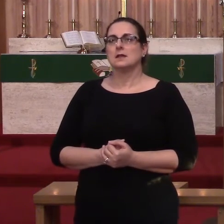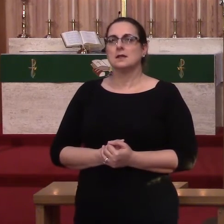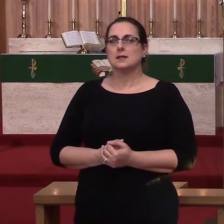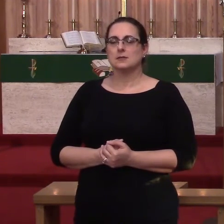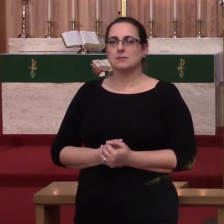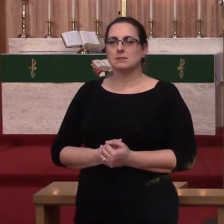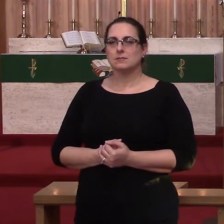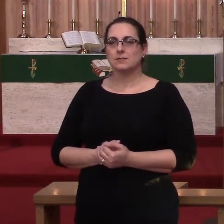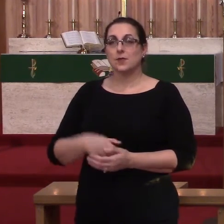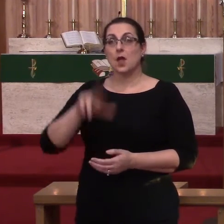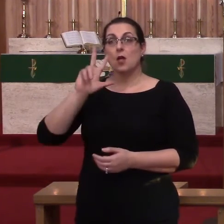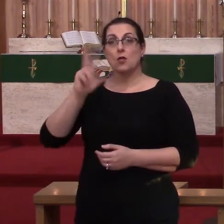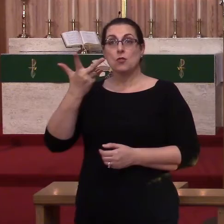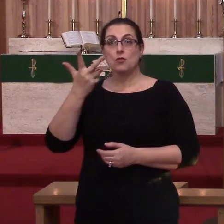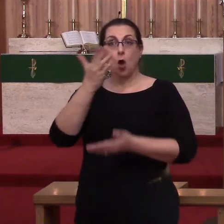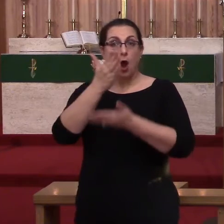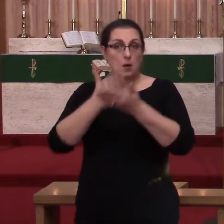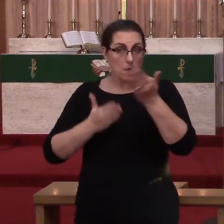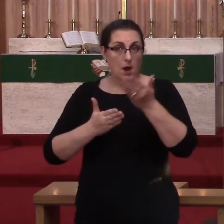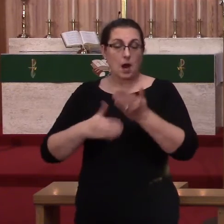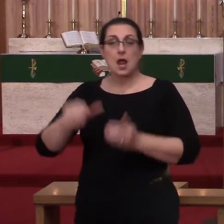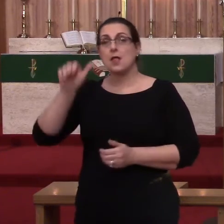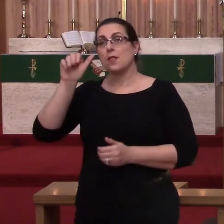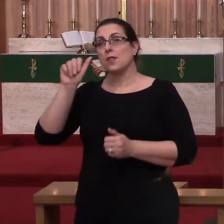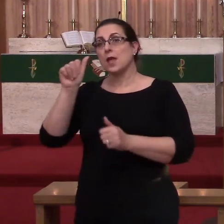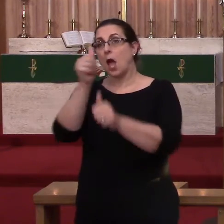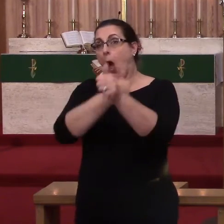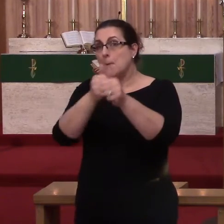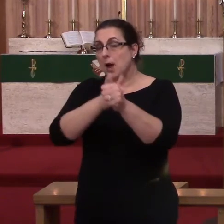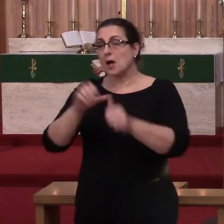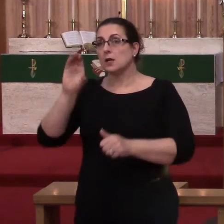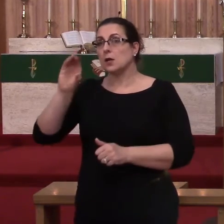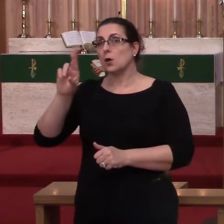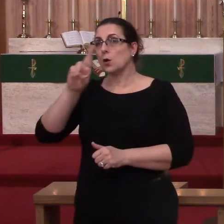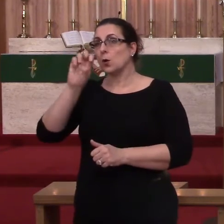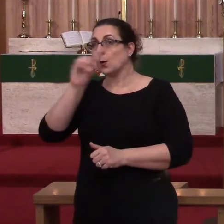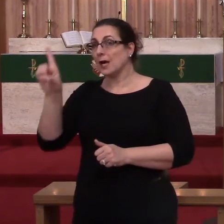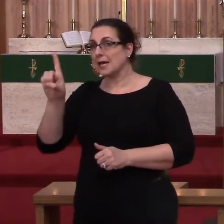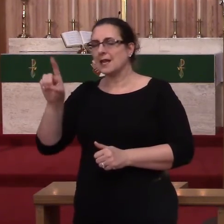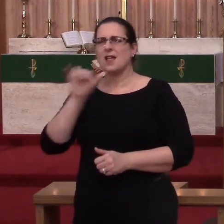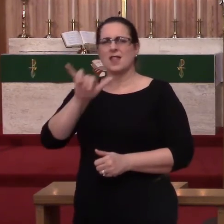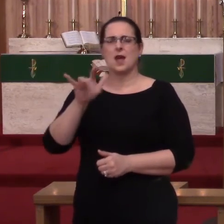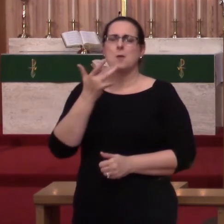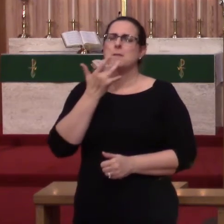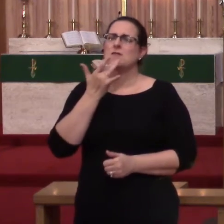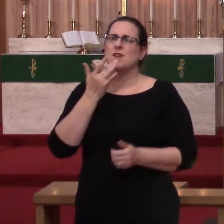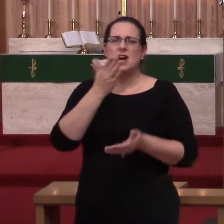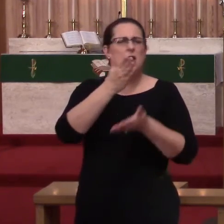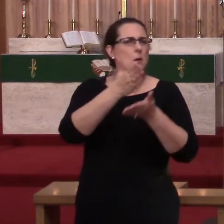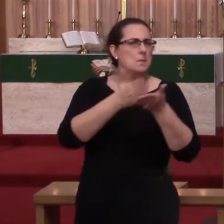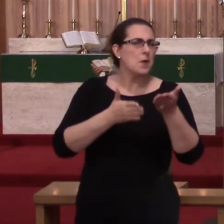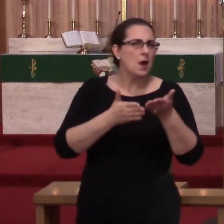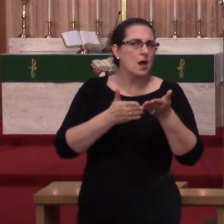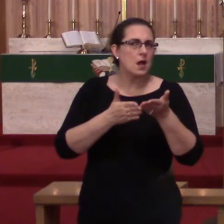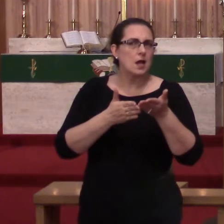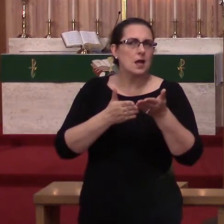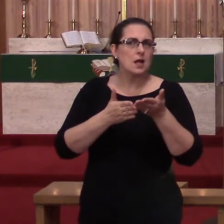The third article of the Apostles' Creed is probably one of my favorite articles. It's sort of the redhead stepchild